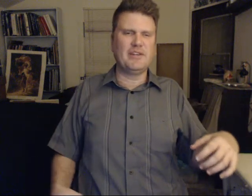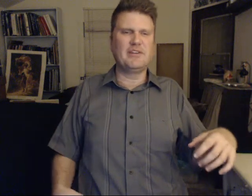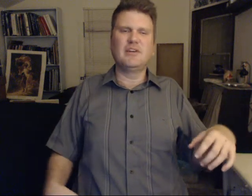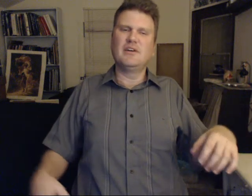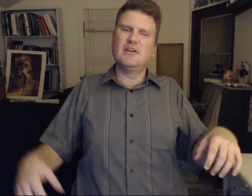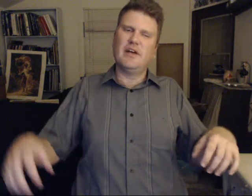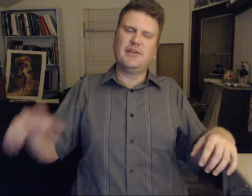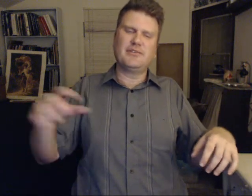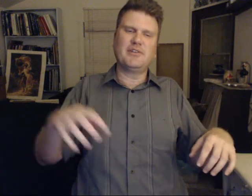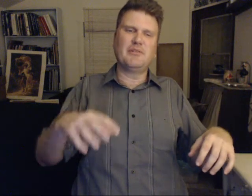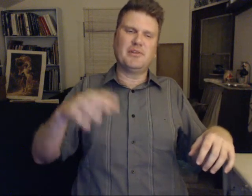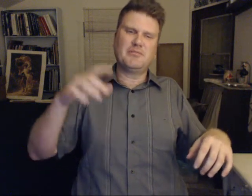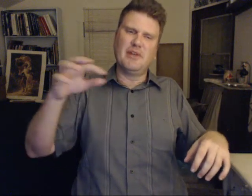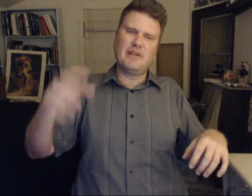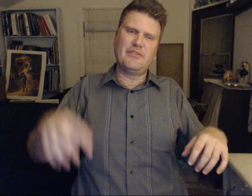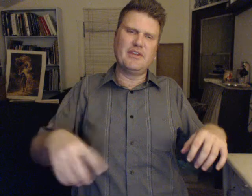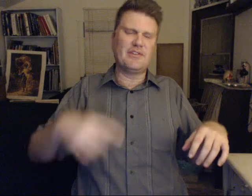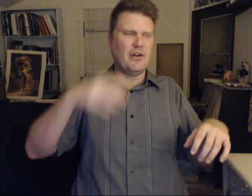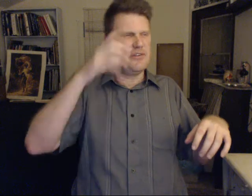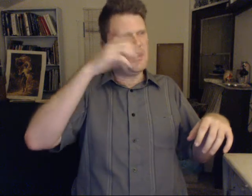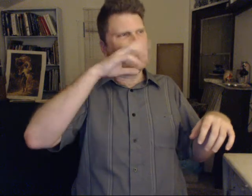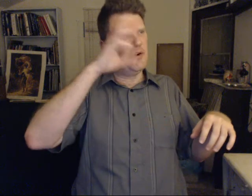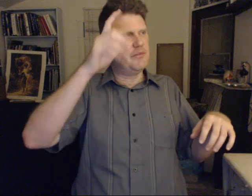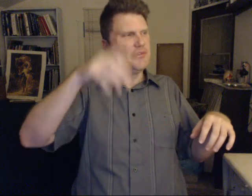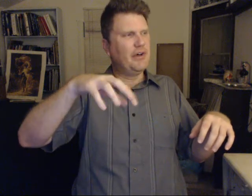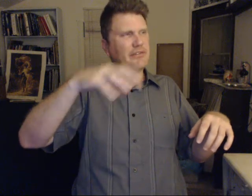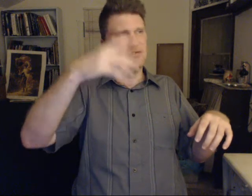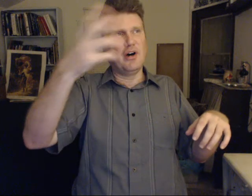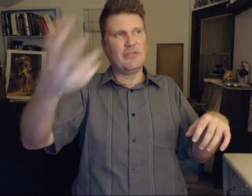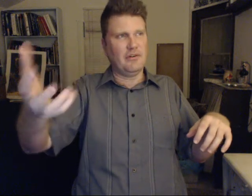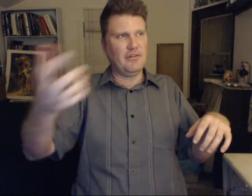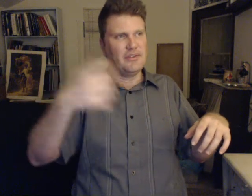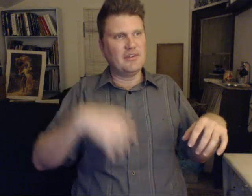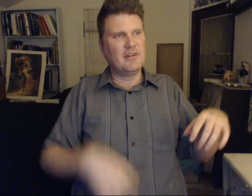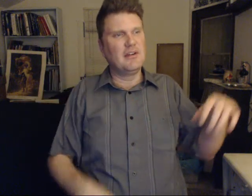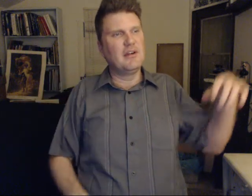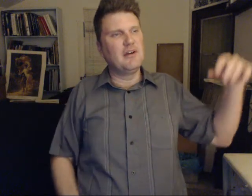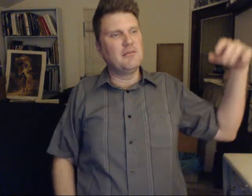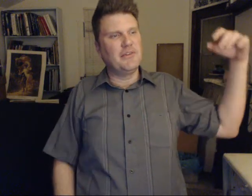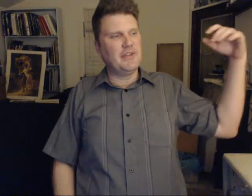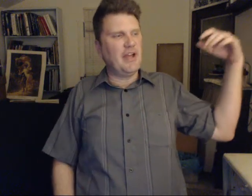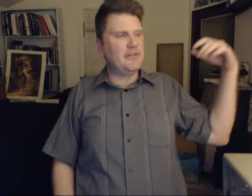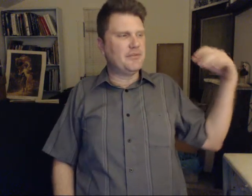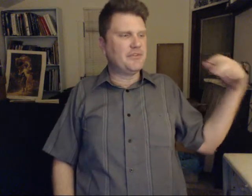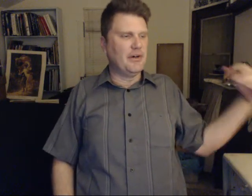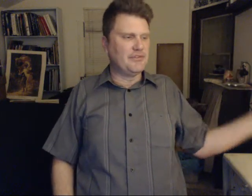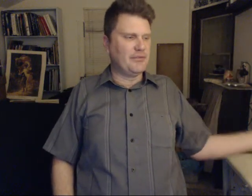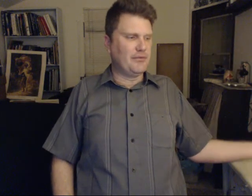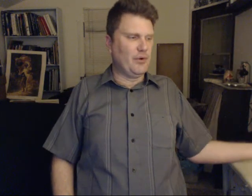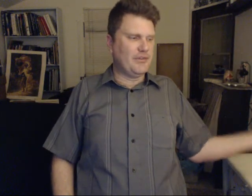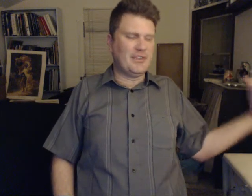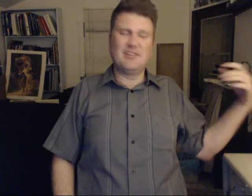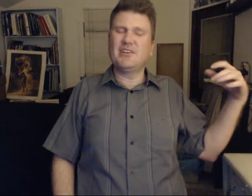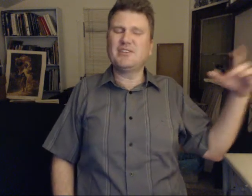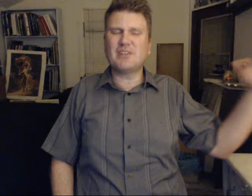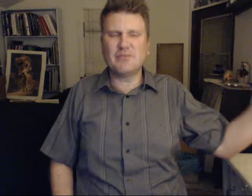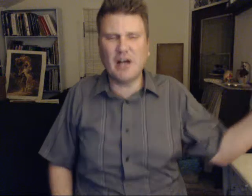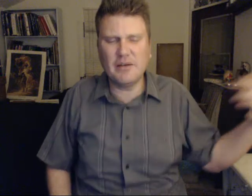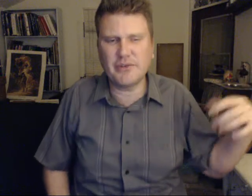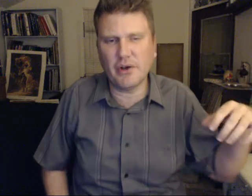interesting, but many of these are, they call themselves lovers. But then they end themselves in divorce. And these sometimes are